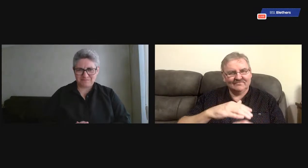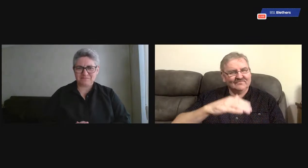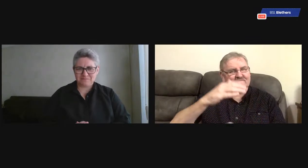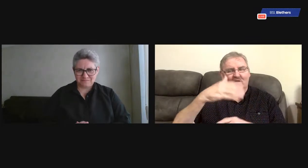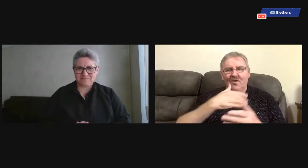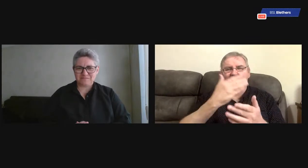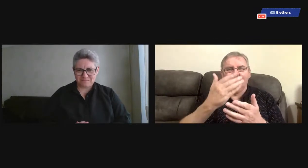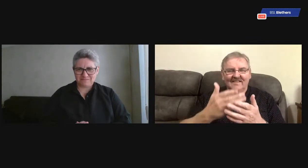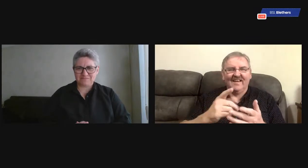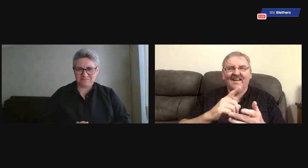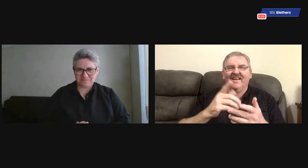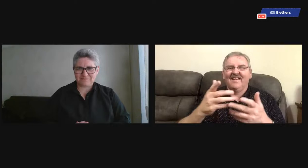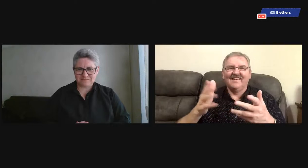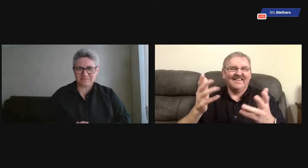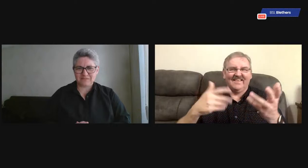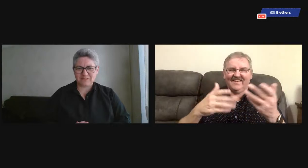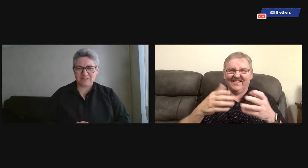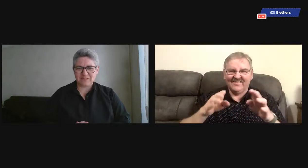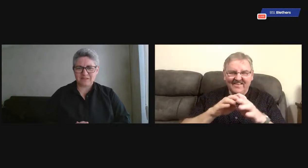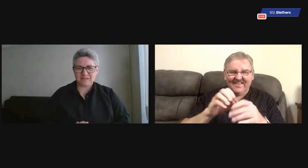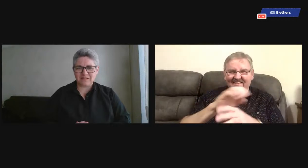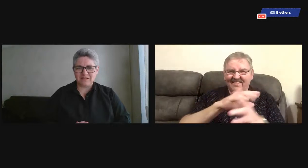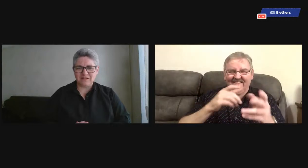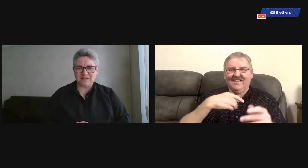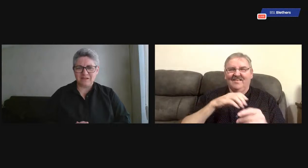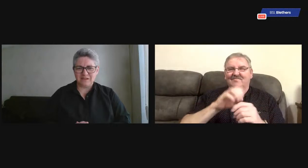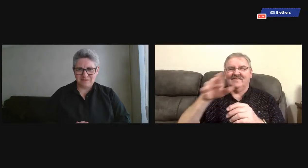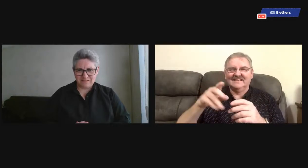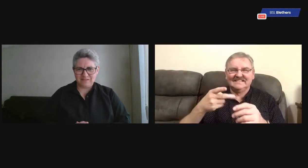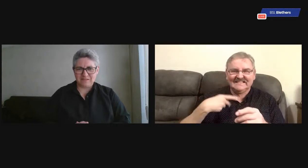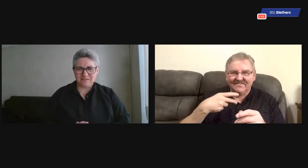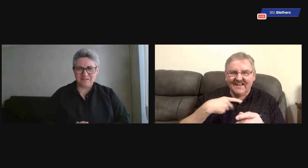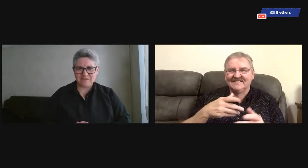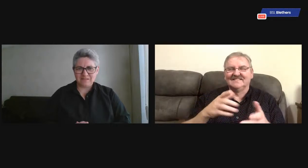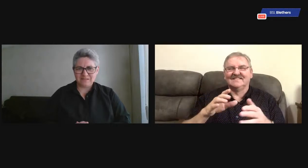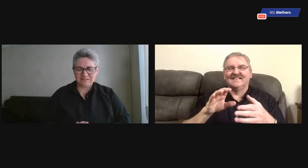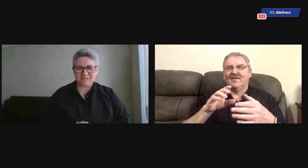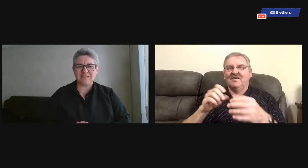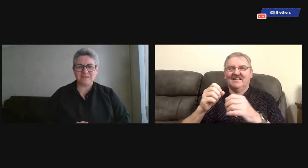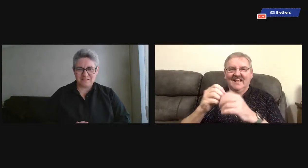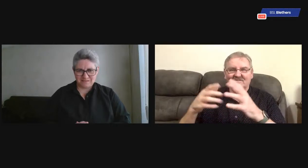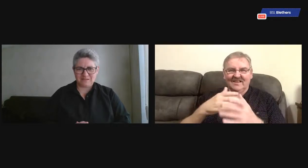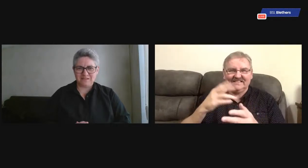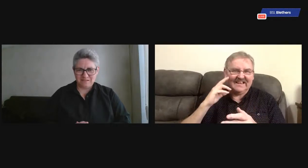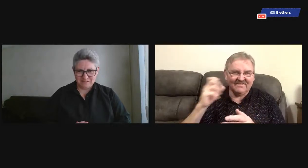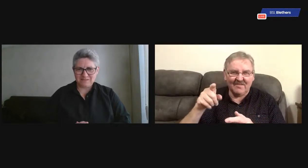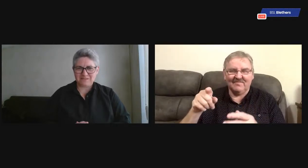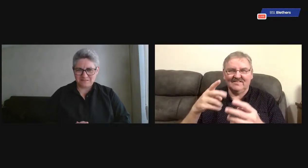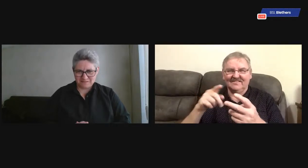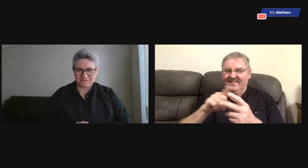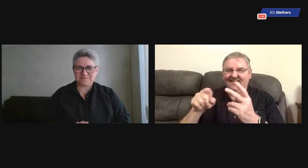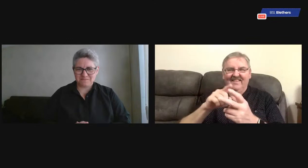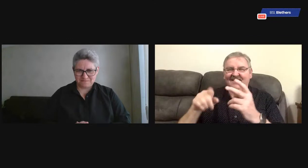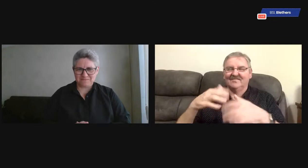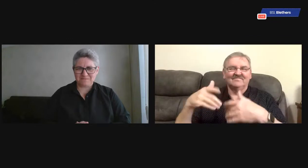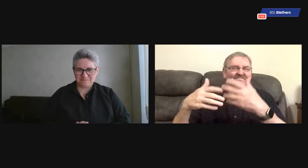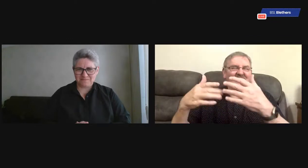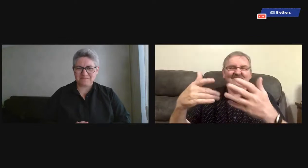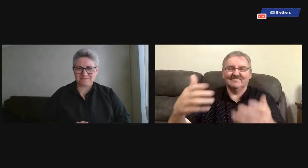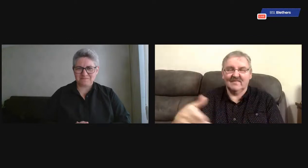Club. That was my regular Deaf Club. I grew there going there all the time. That closed and I moved to St Vincent's Club and Glasgow